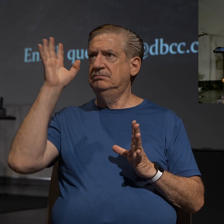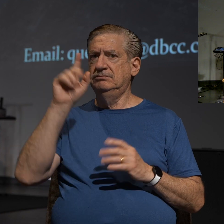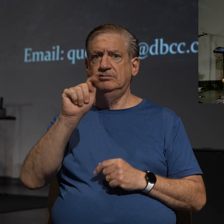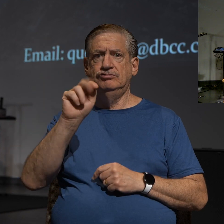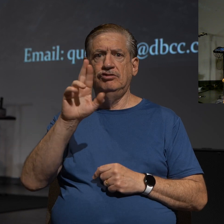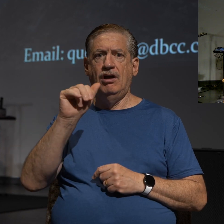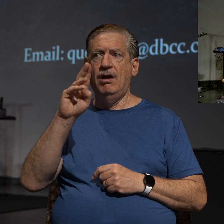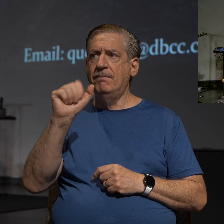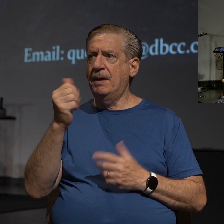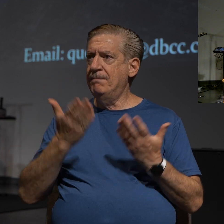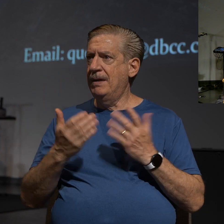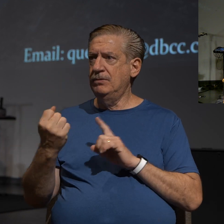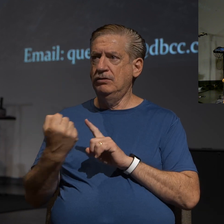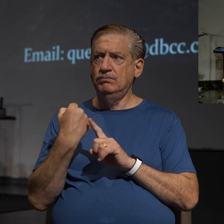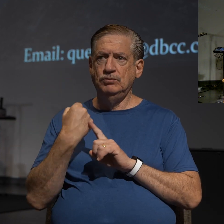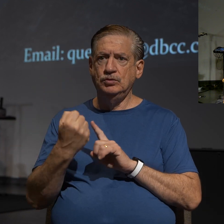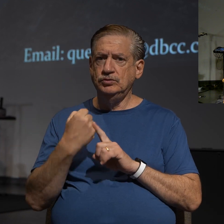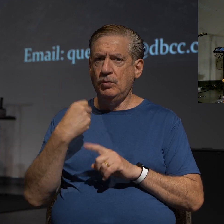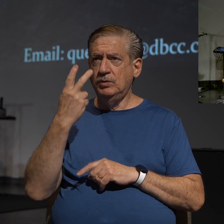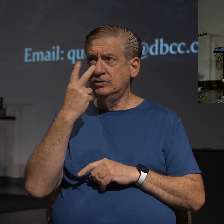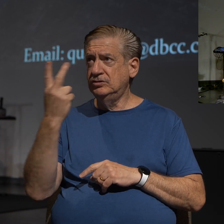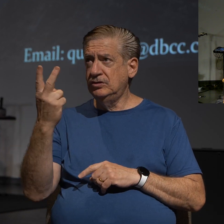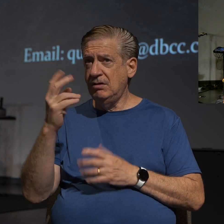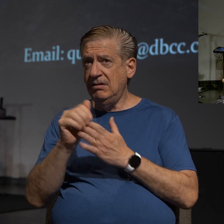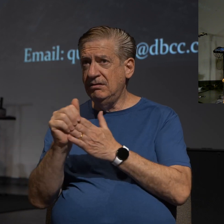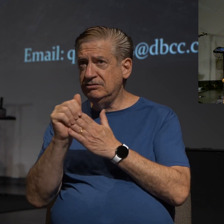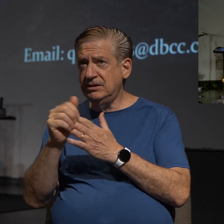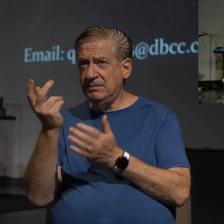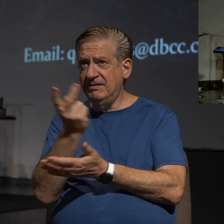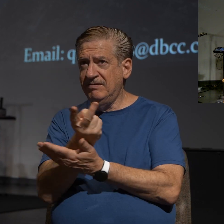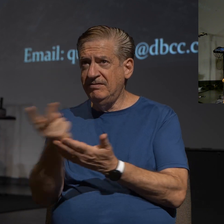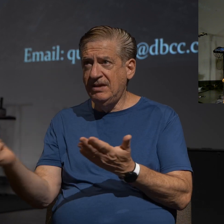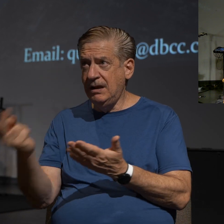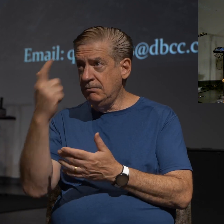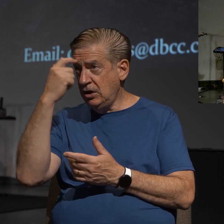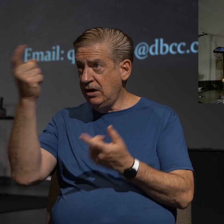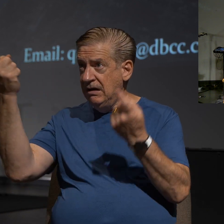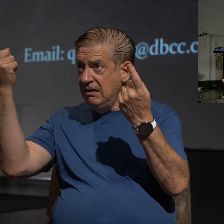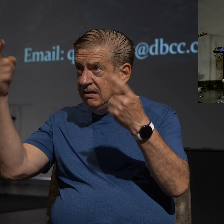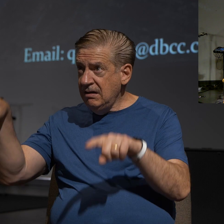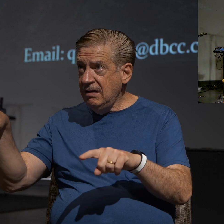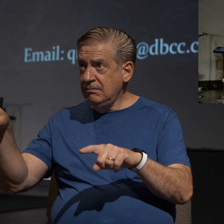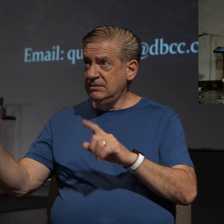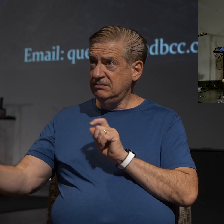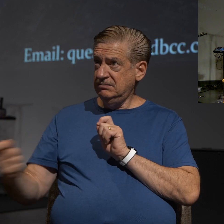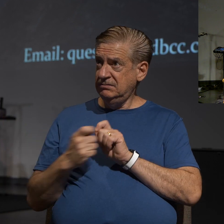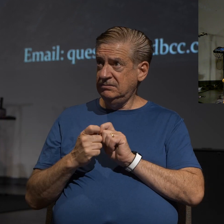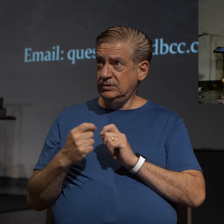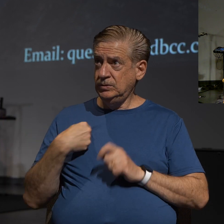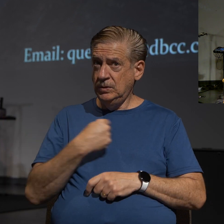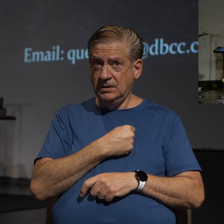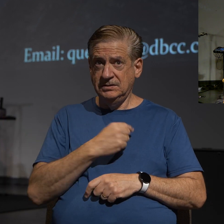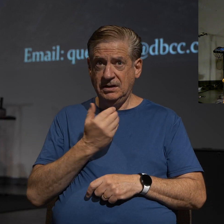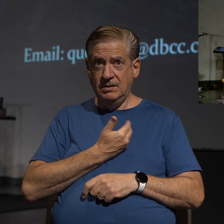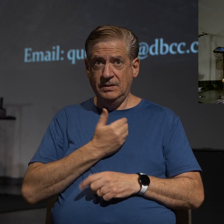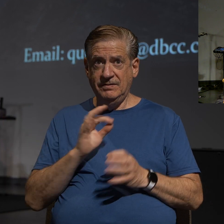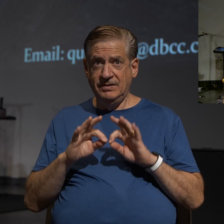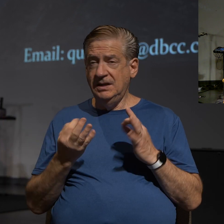even abuse. Or we watch leadership fail. And because of what the church did to us or our family,